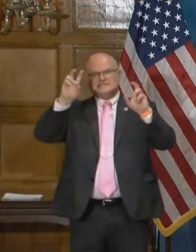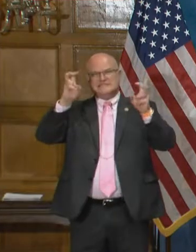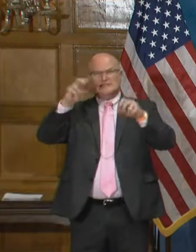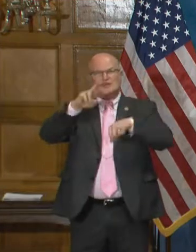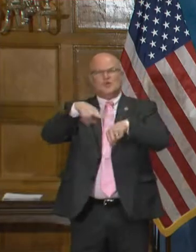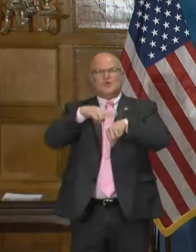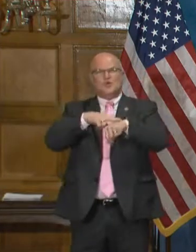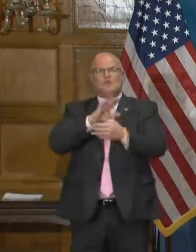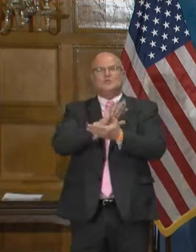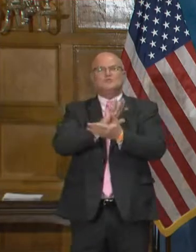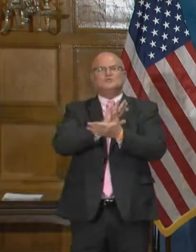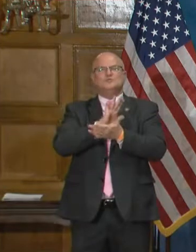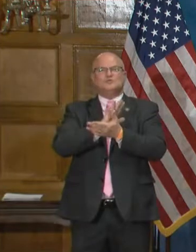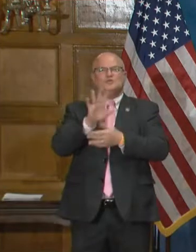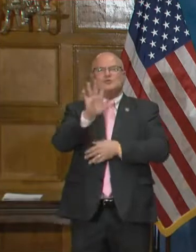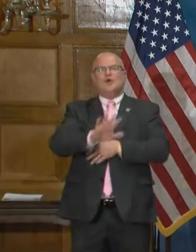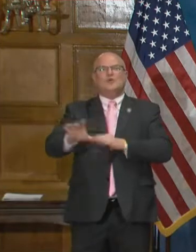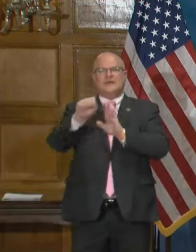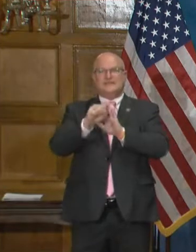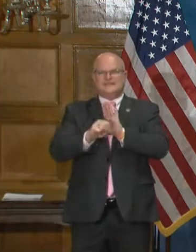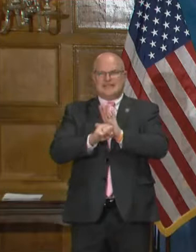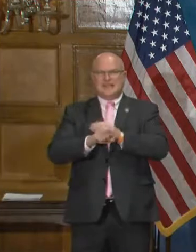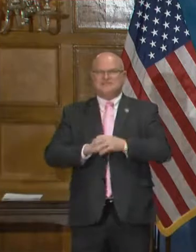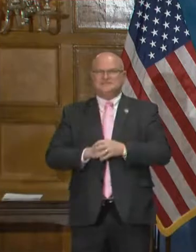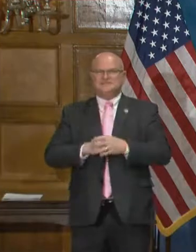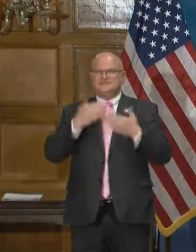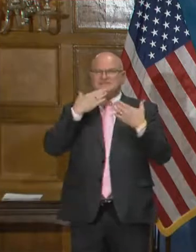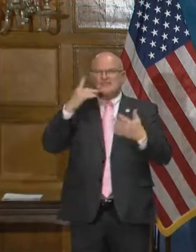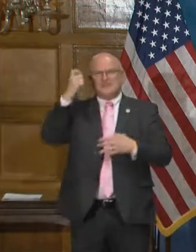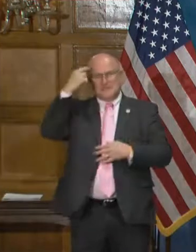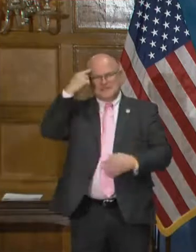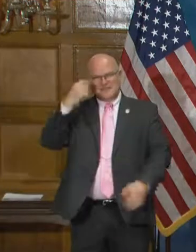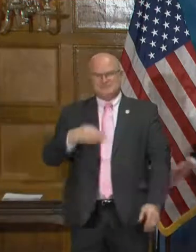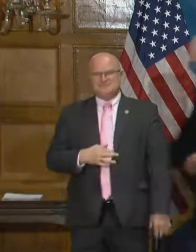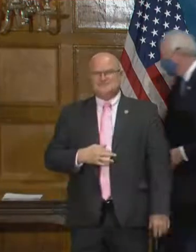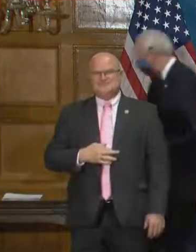school situation across the state. Thank you, Governor.